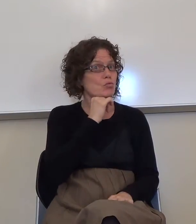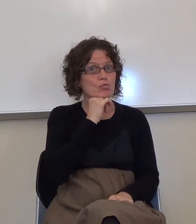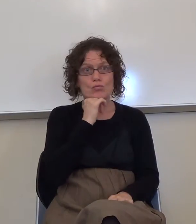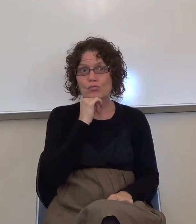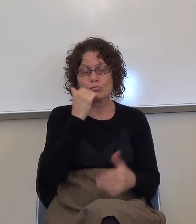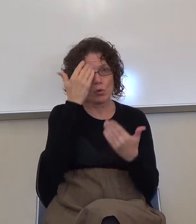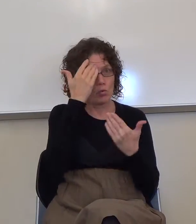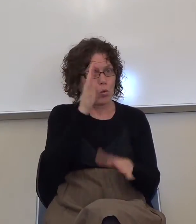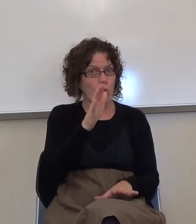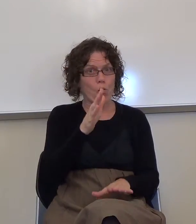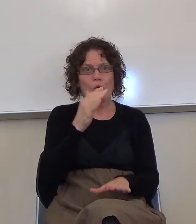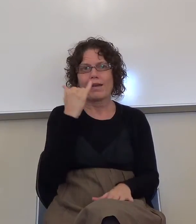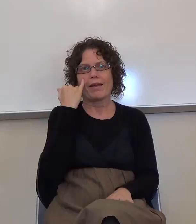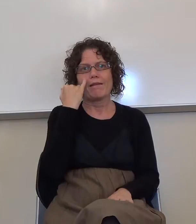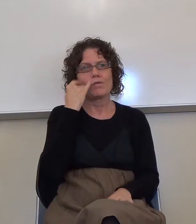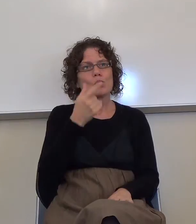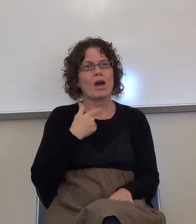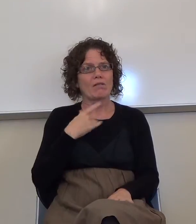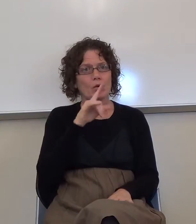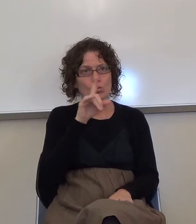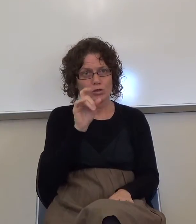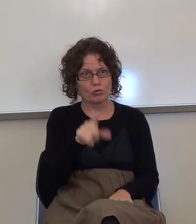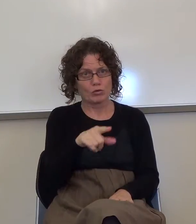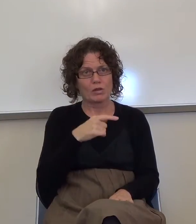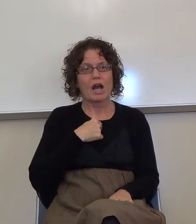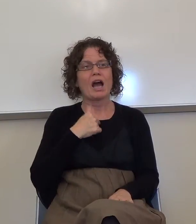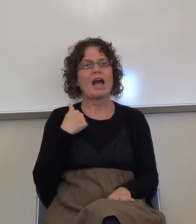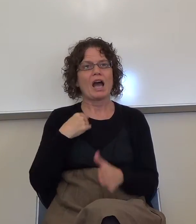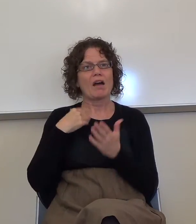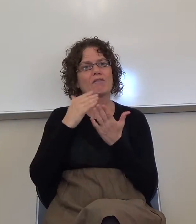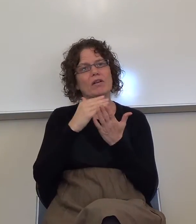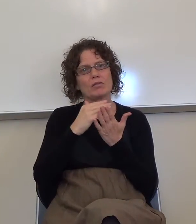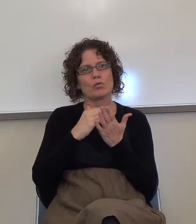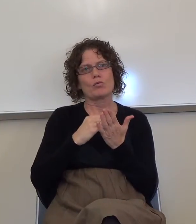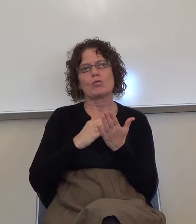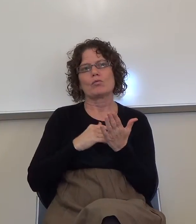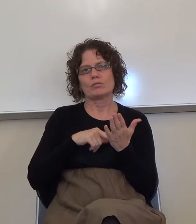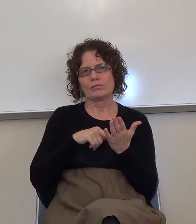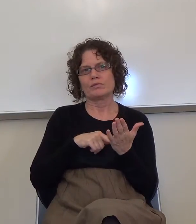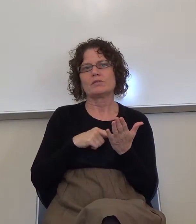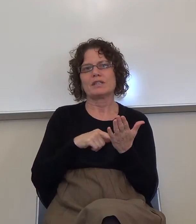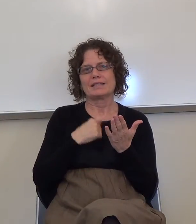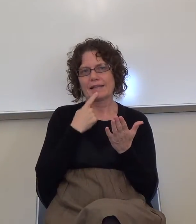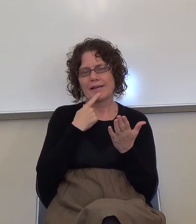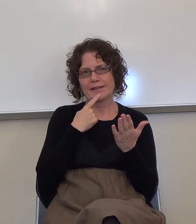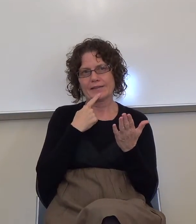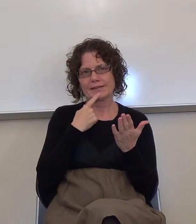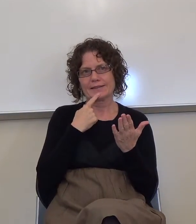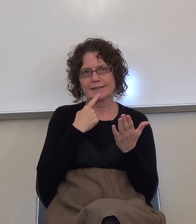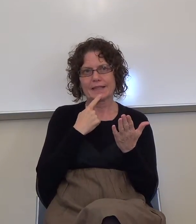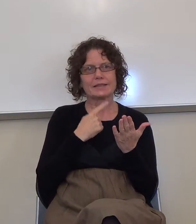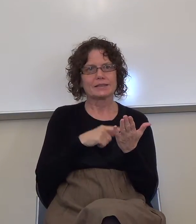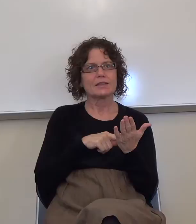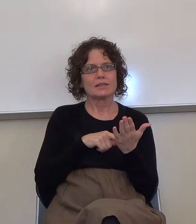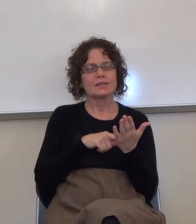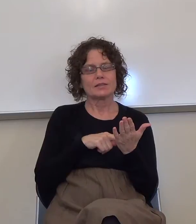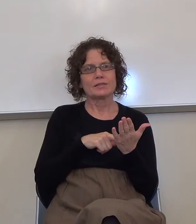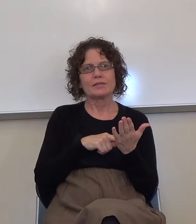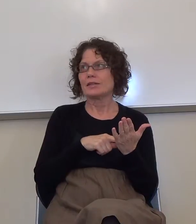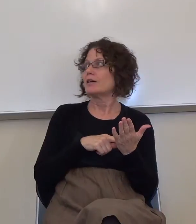have a question, I have a report that shows this. And what it looks like, without showing